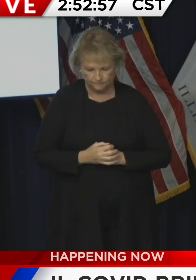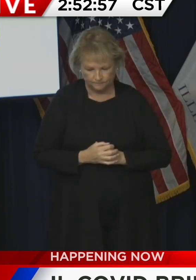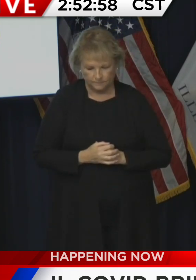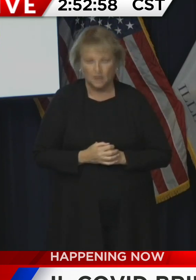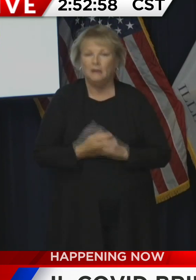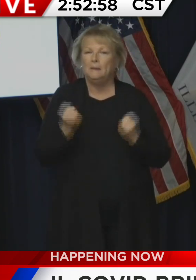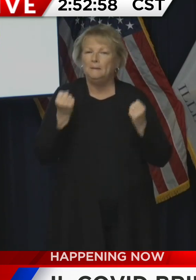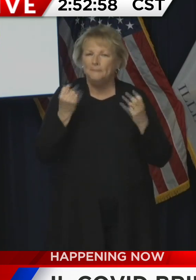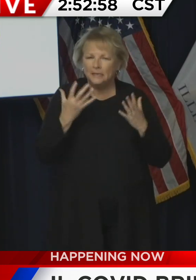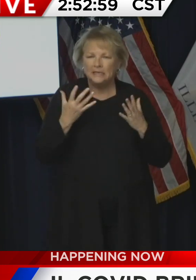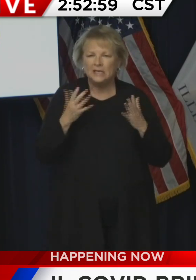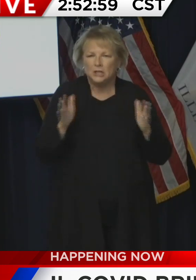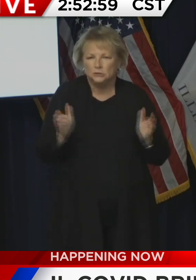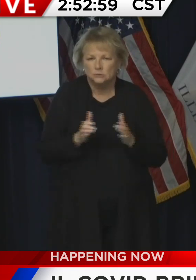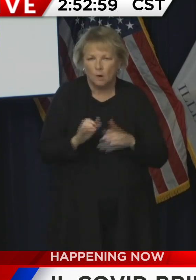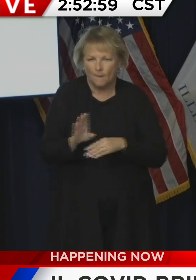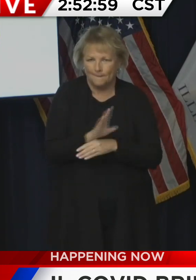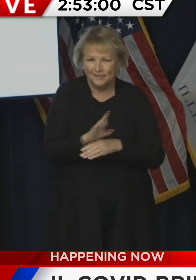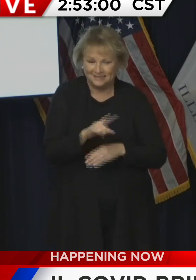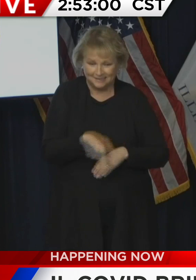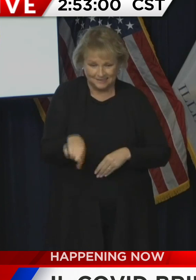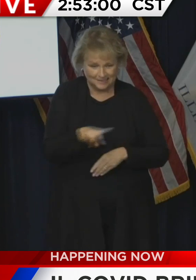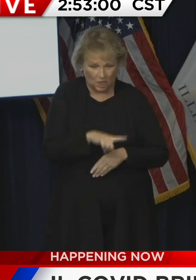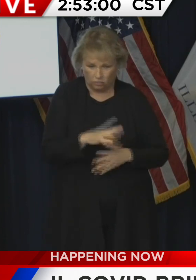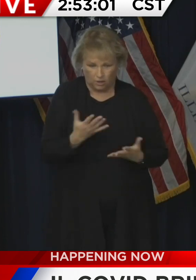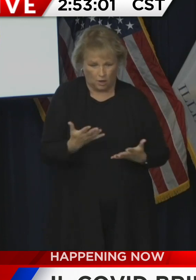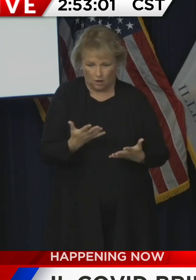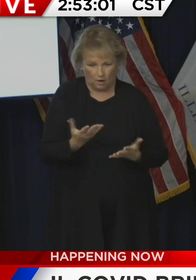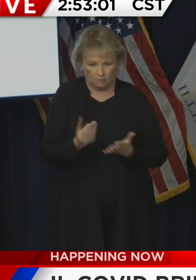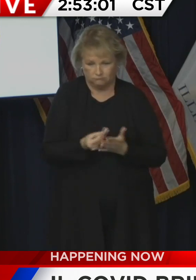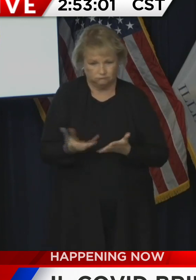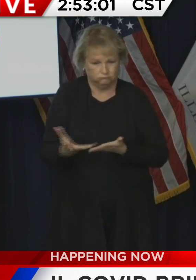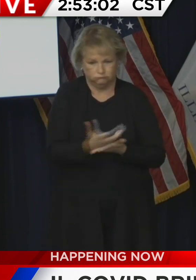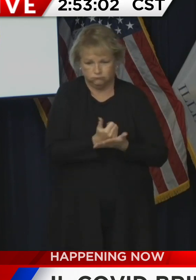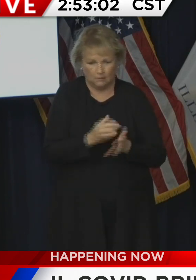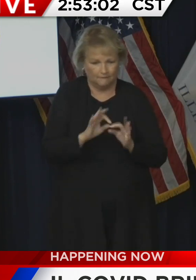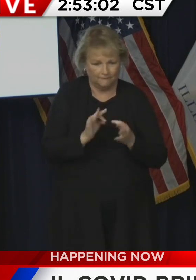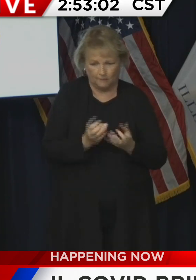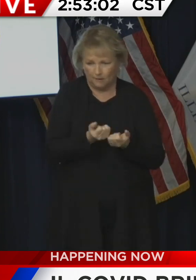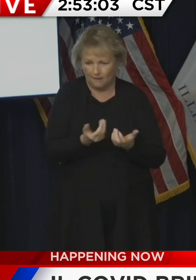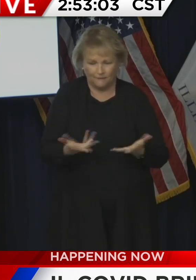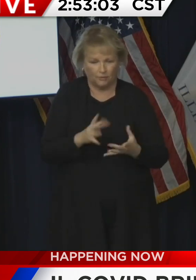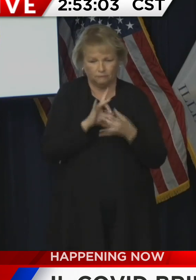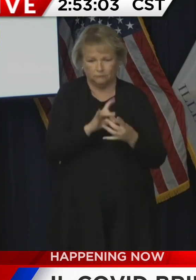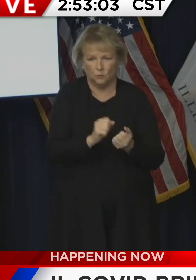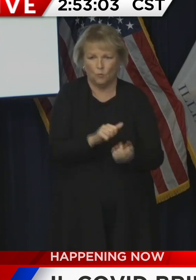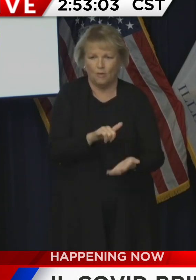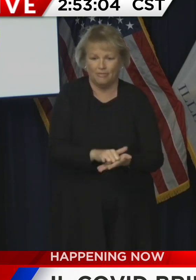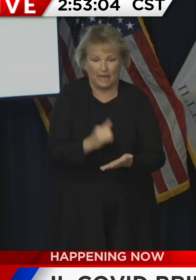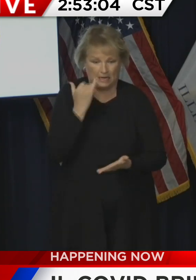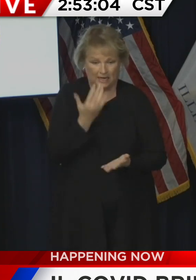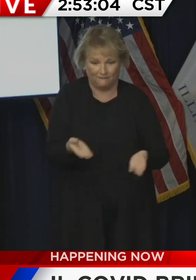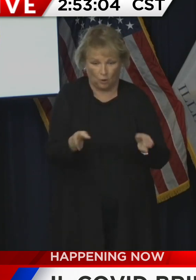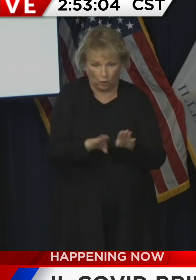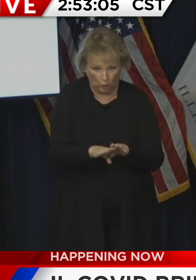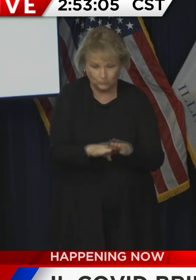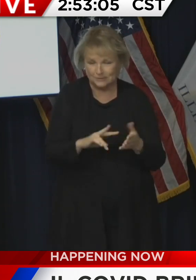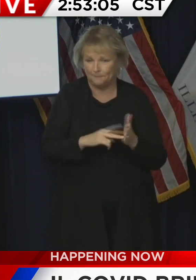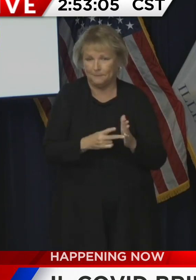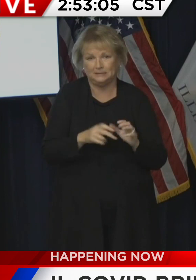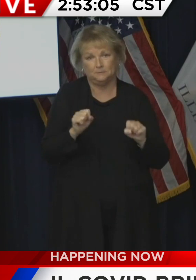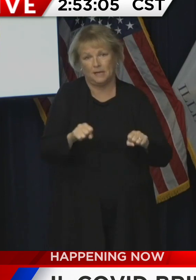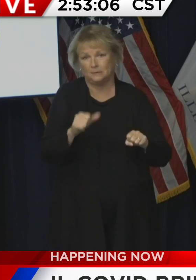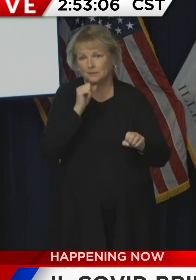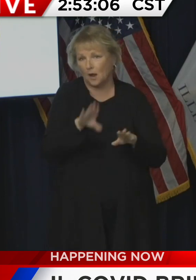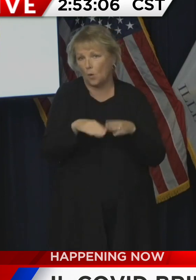Many small businesses have their entire livelihoods at risk and the potential for the closure of their business permanently as a result of